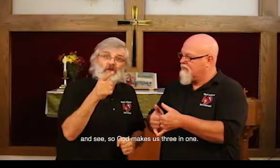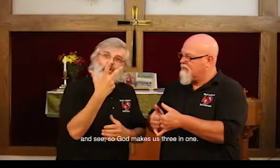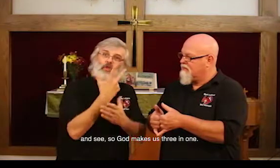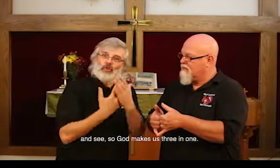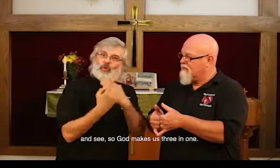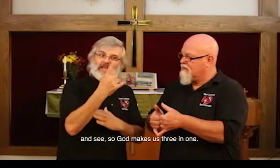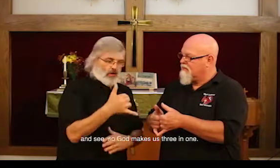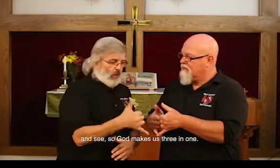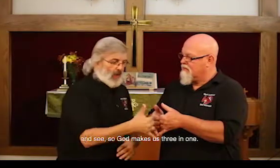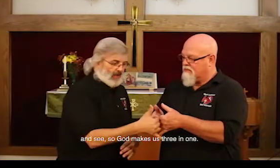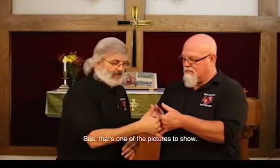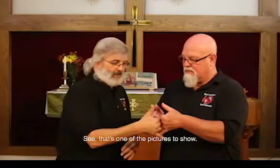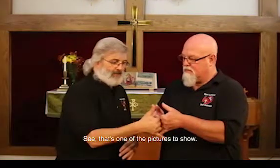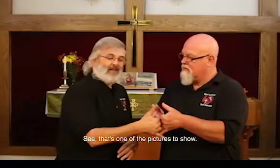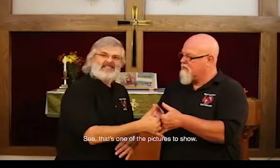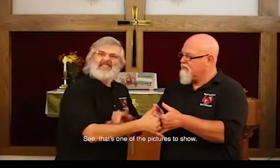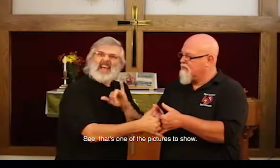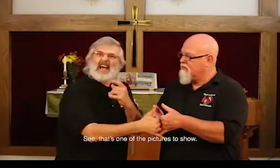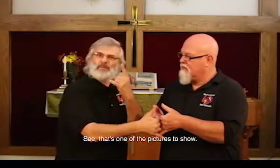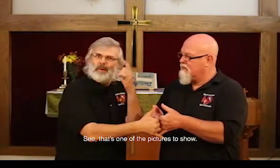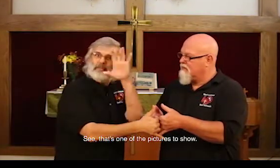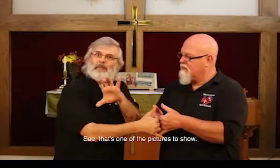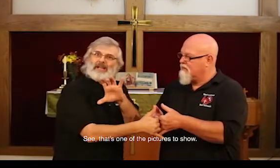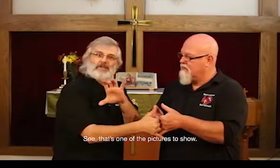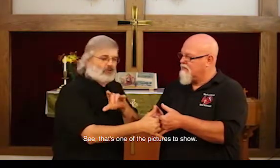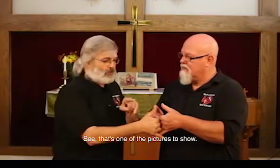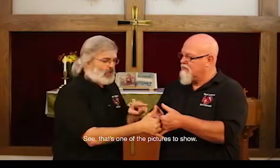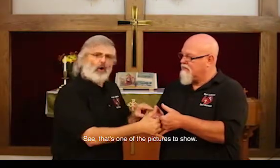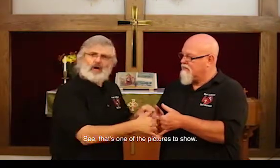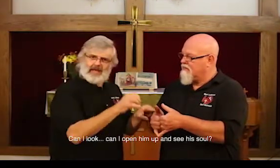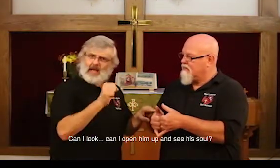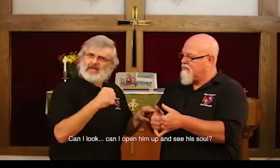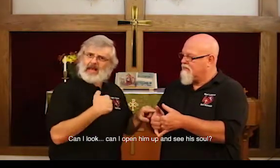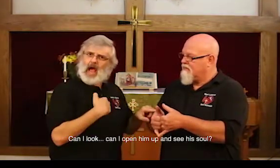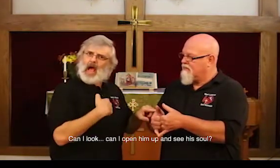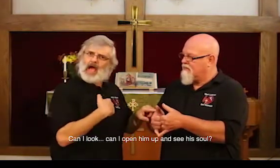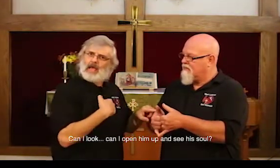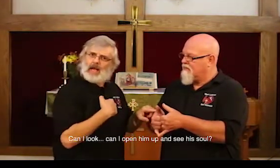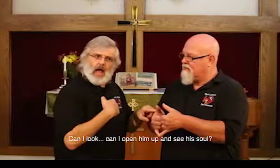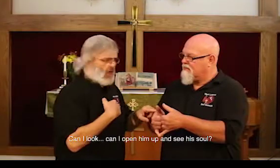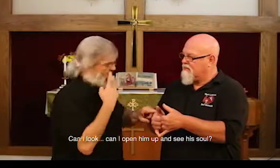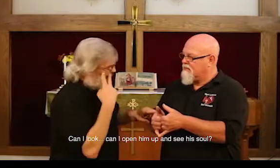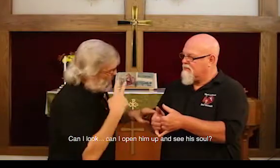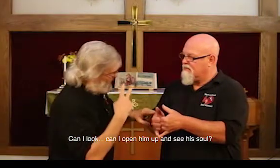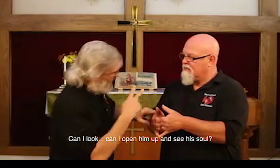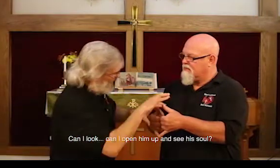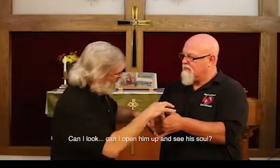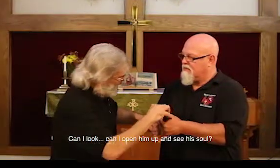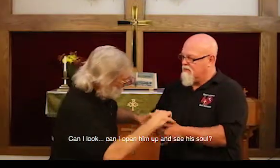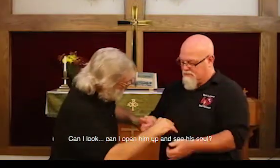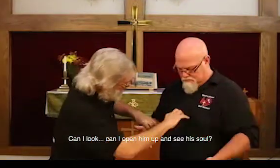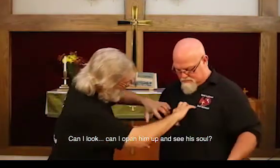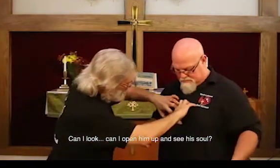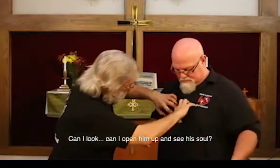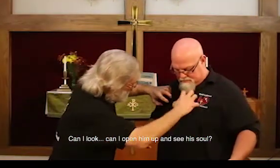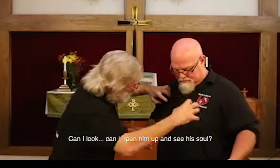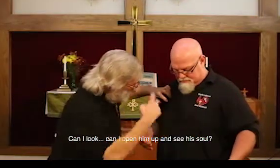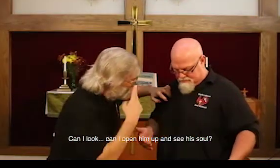three in one, see, that's one of the pictures to show, can, can I, can I, can I look, can I, can I open him up,